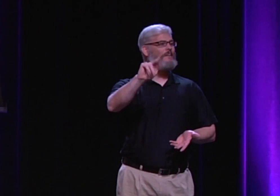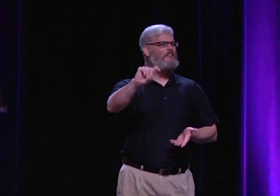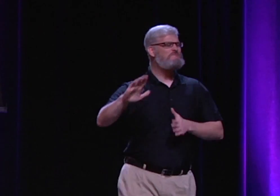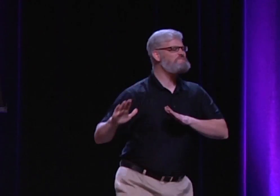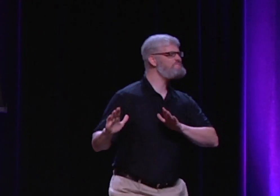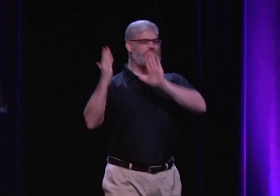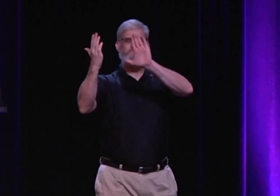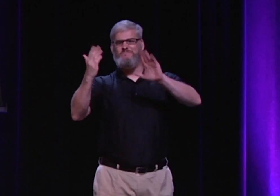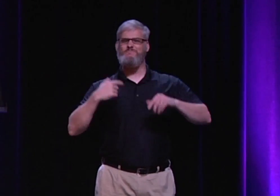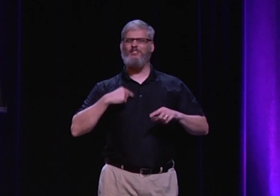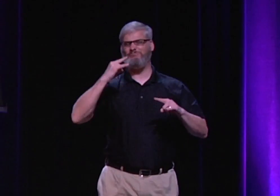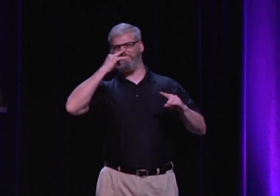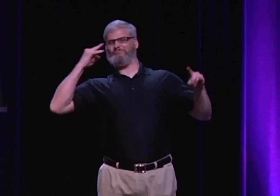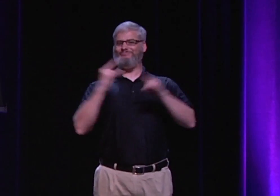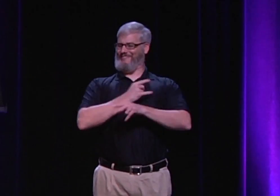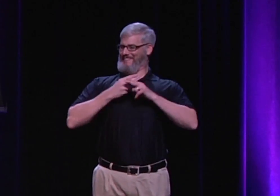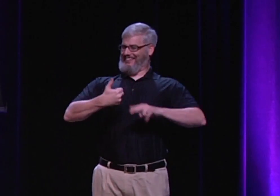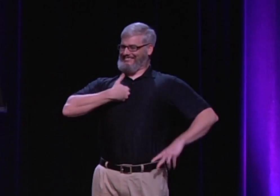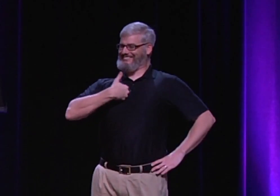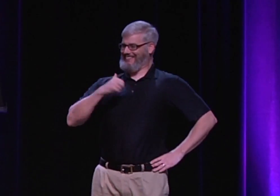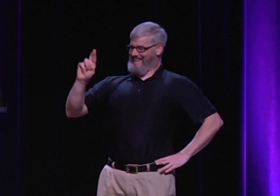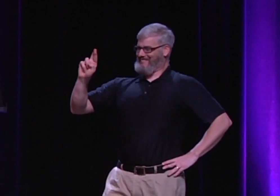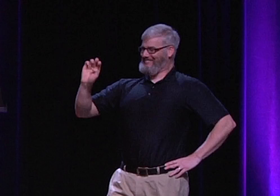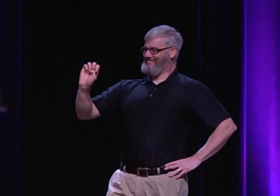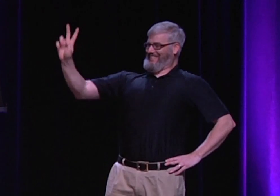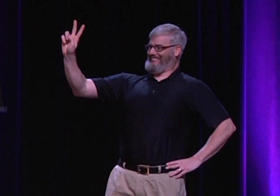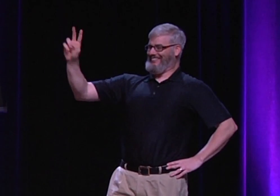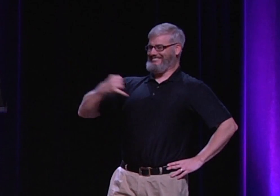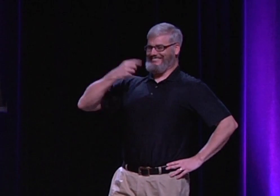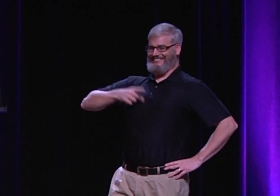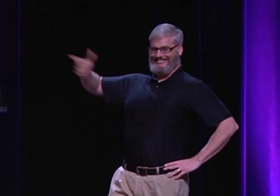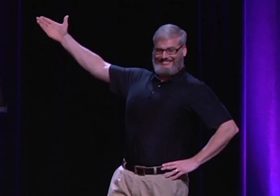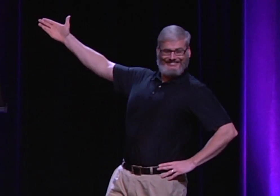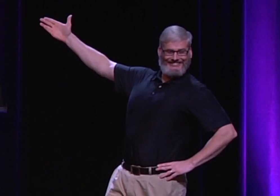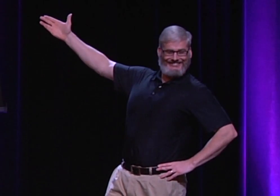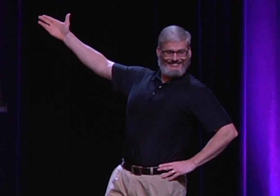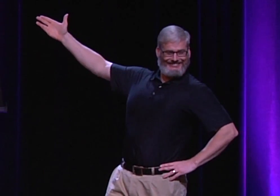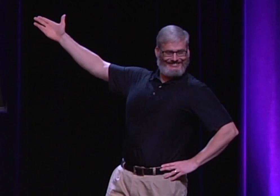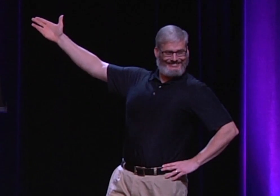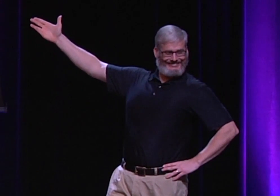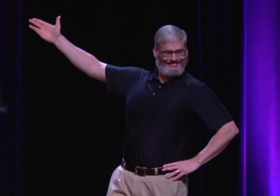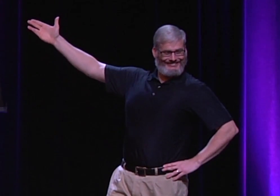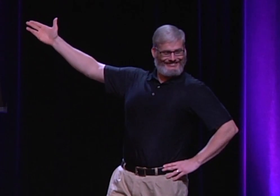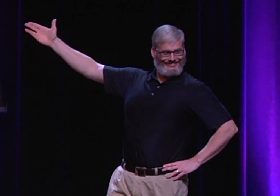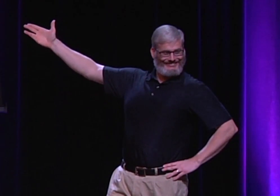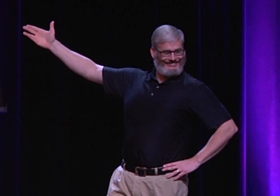And I decided that I had to stand up and defy all of these people. And I'm going to, you know what I'm going to do? I'm going to keep my title